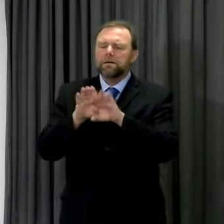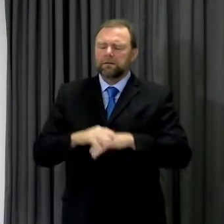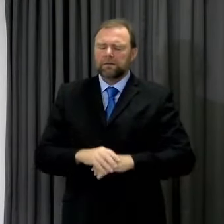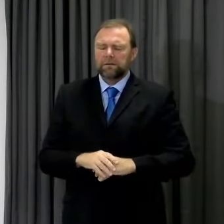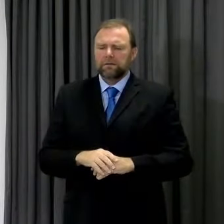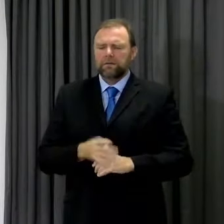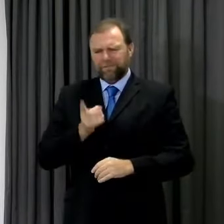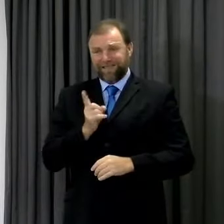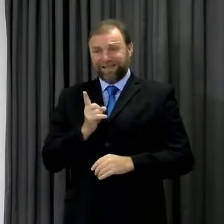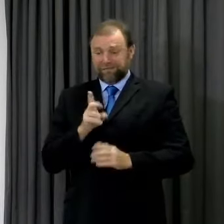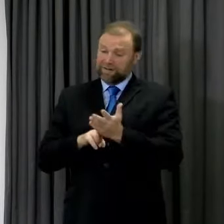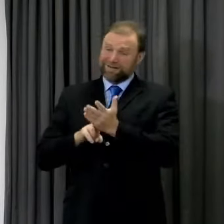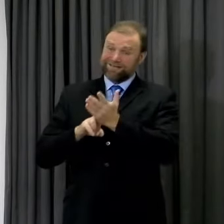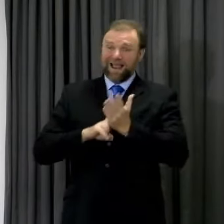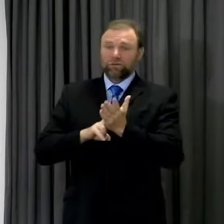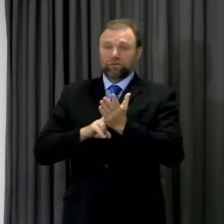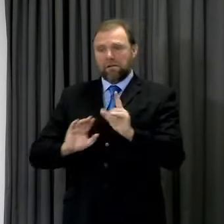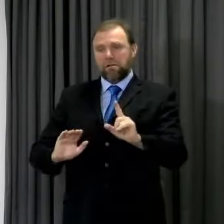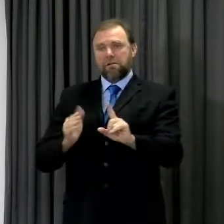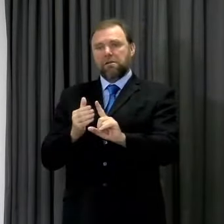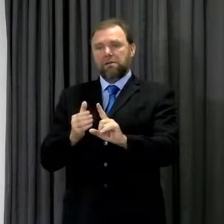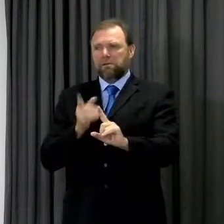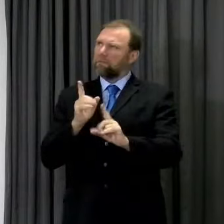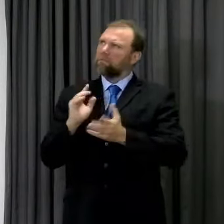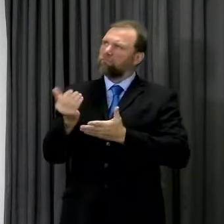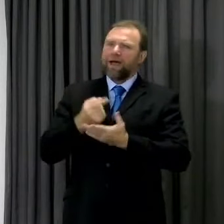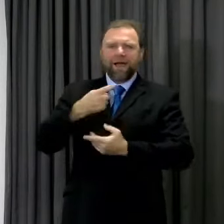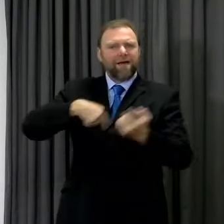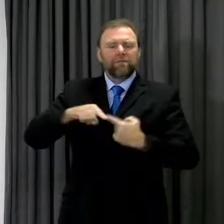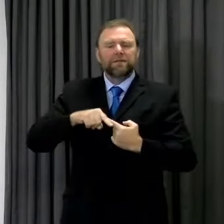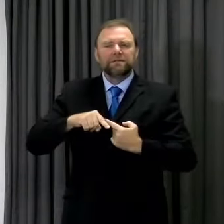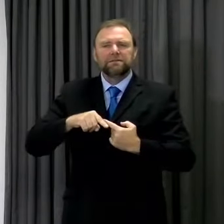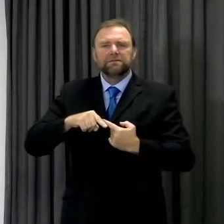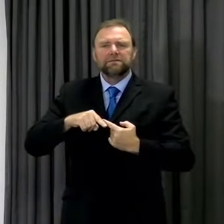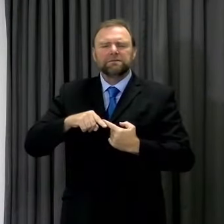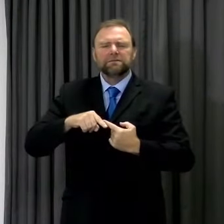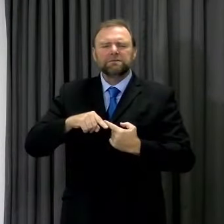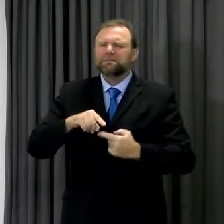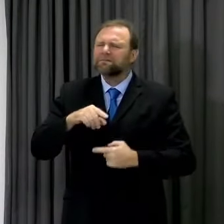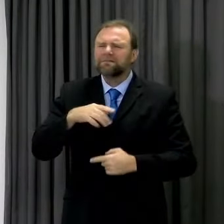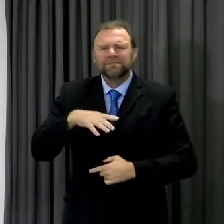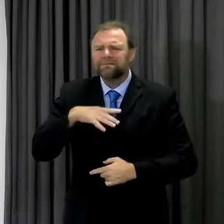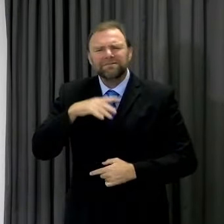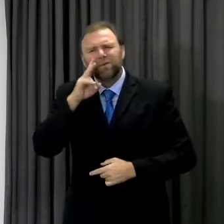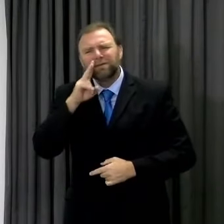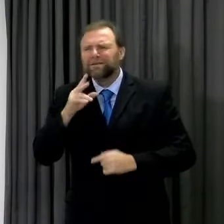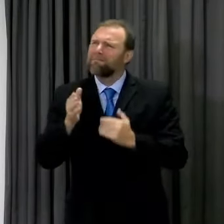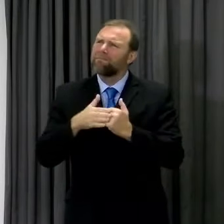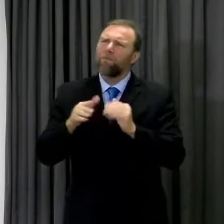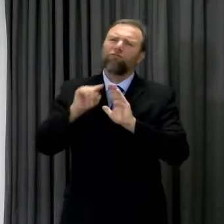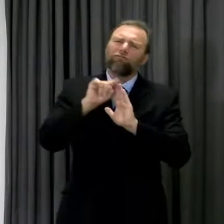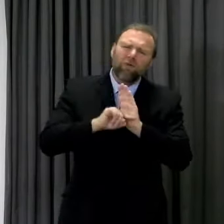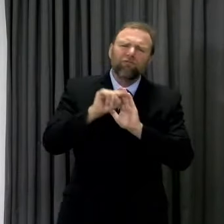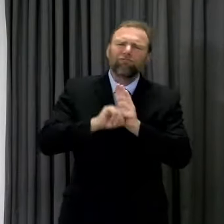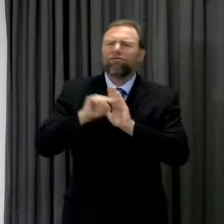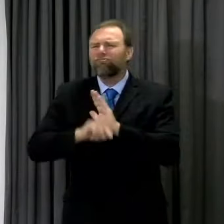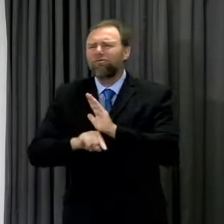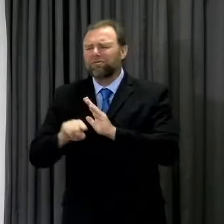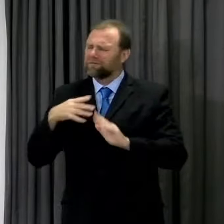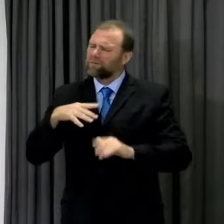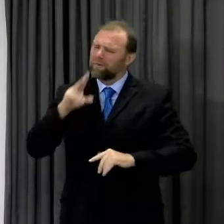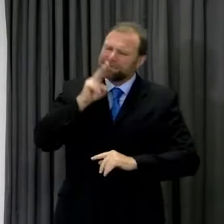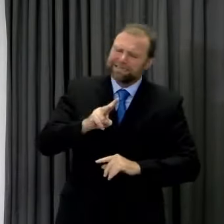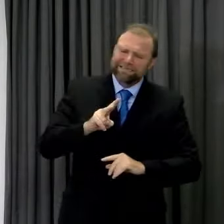protect us all. None of us want to see further restrictions in our daily lives or